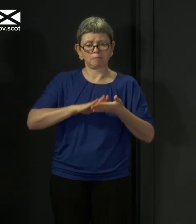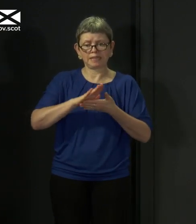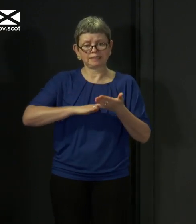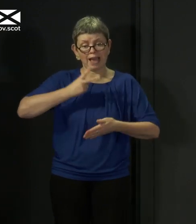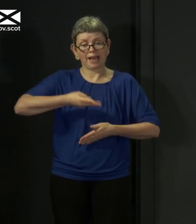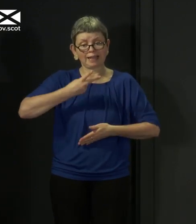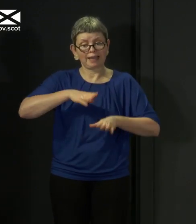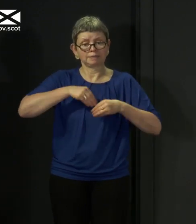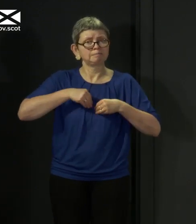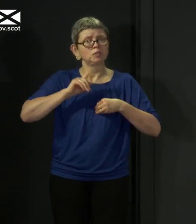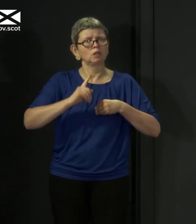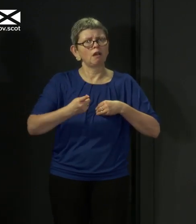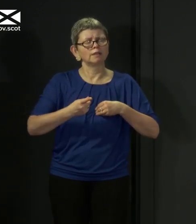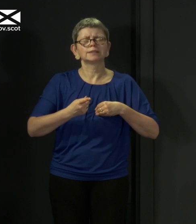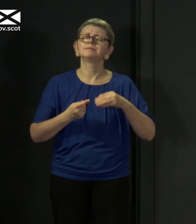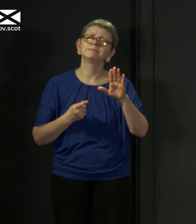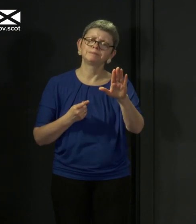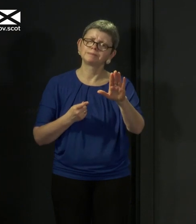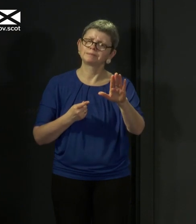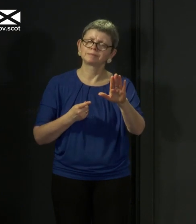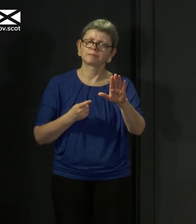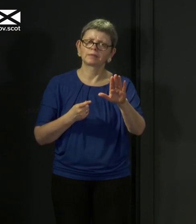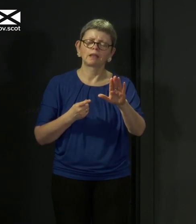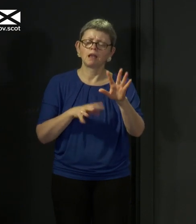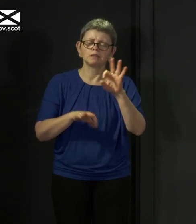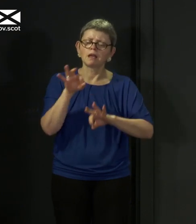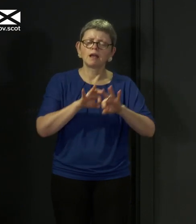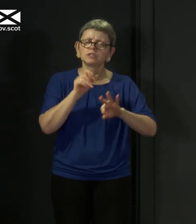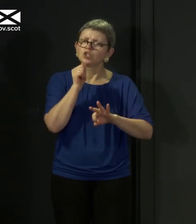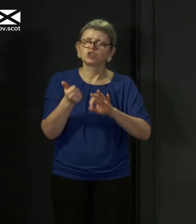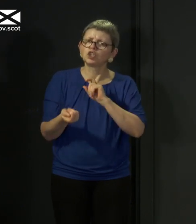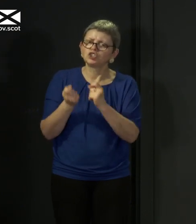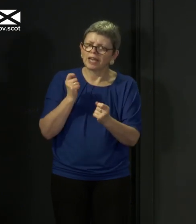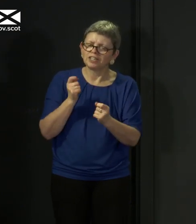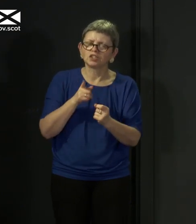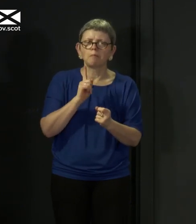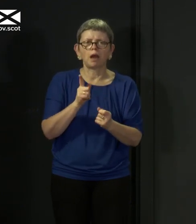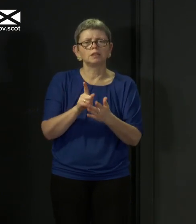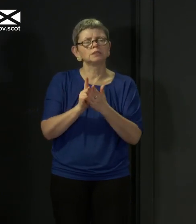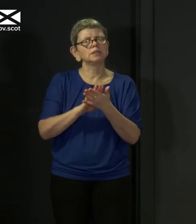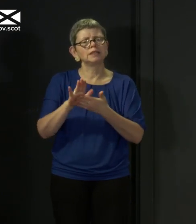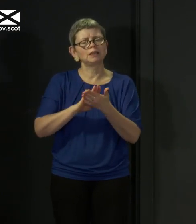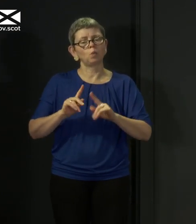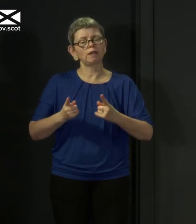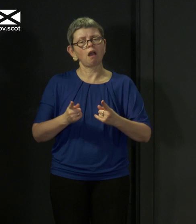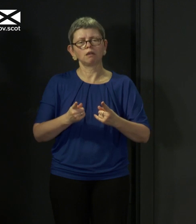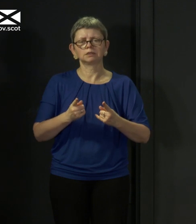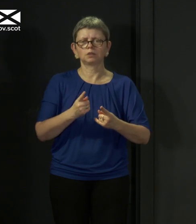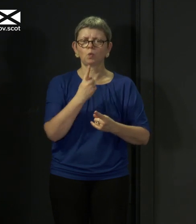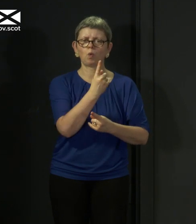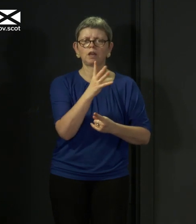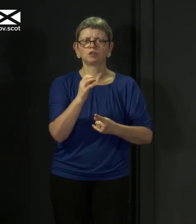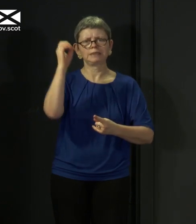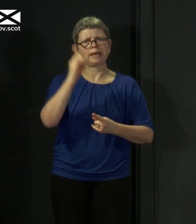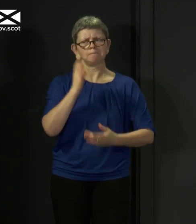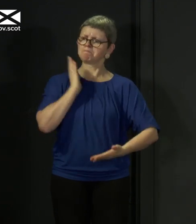I think that we don't yet know enough to say these things with certainty. And this is not something that will be different in Scotland to anywhere else